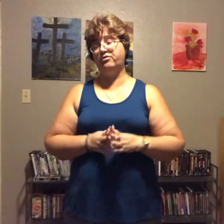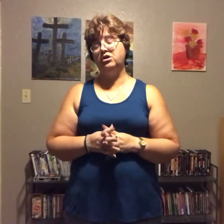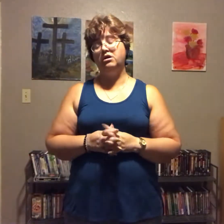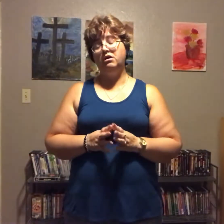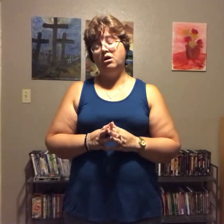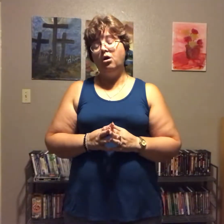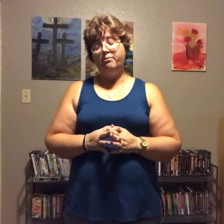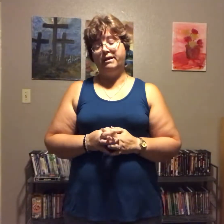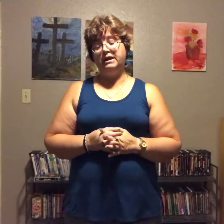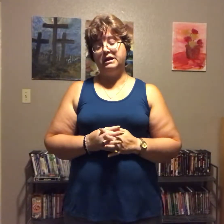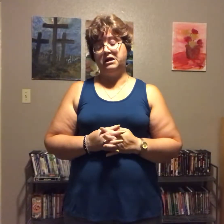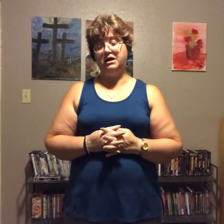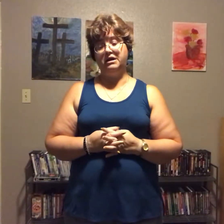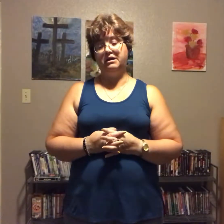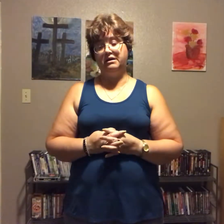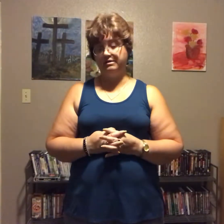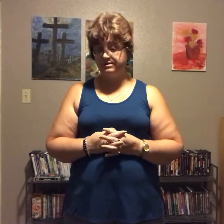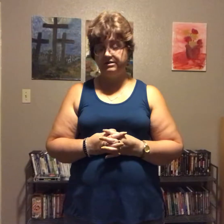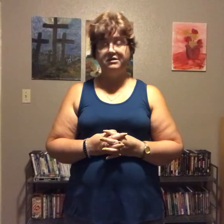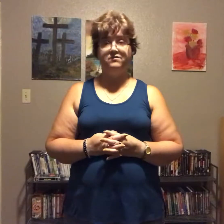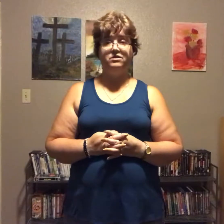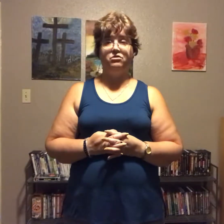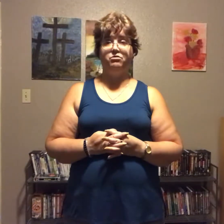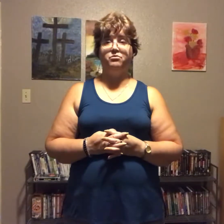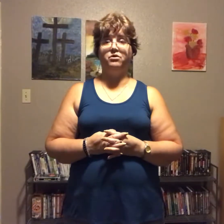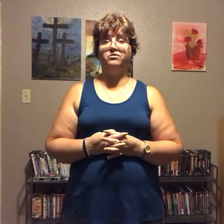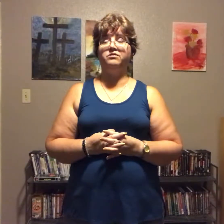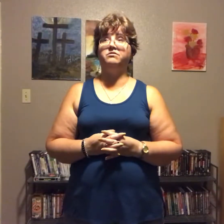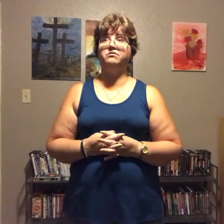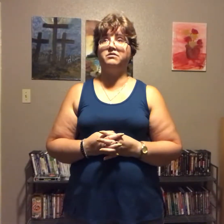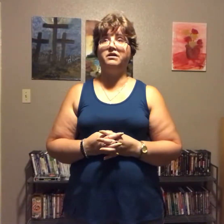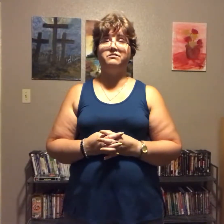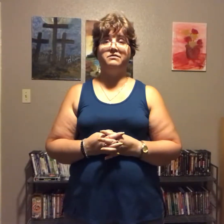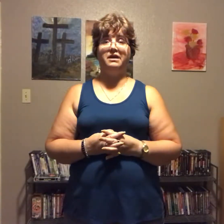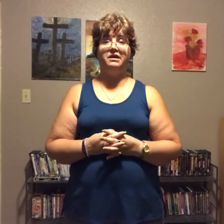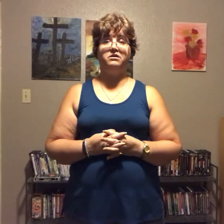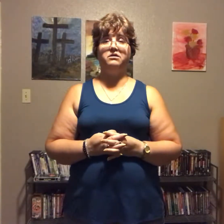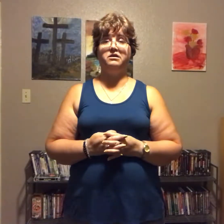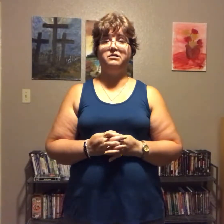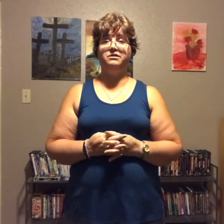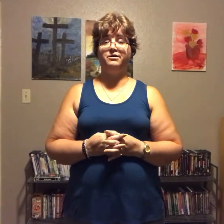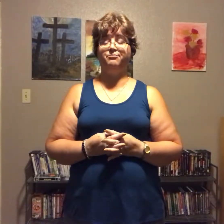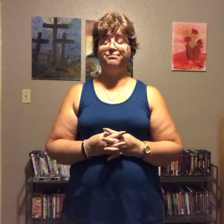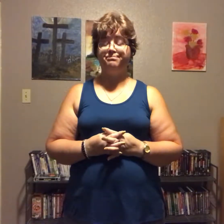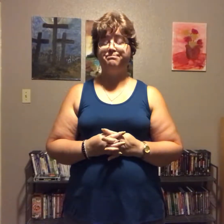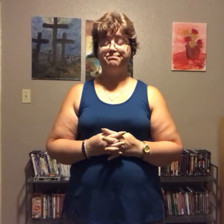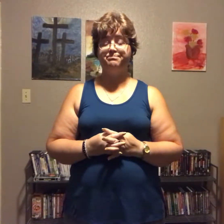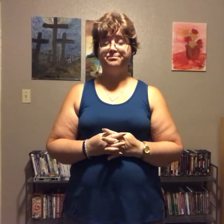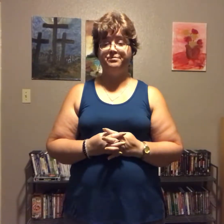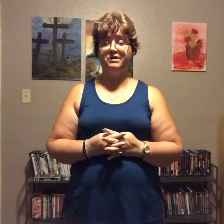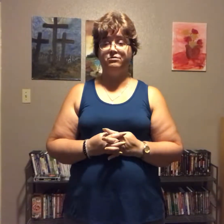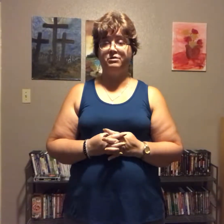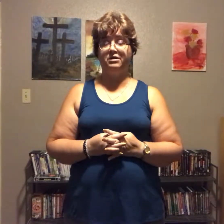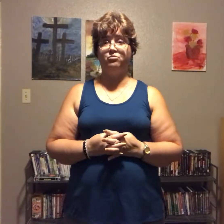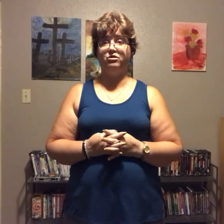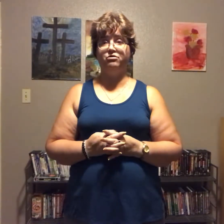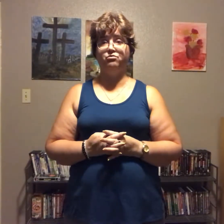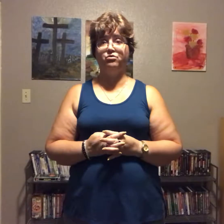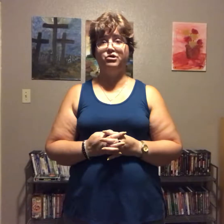but it's a live and learn process as I'd have and that's what I'm working toward